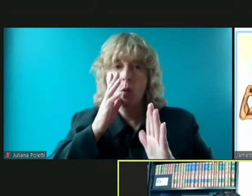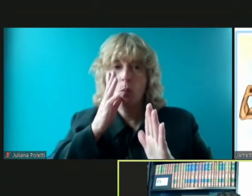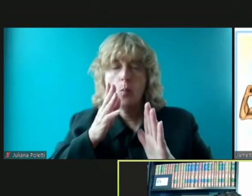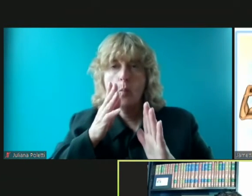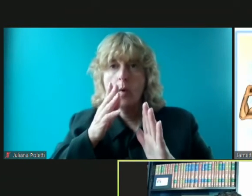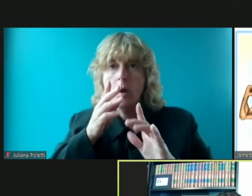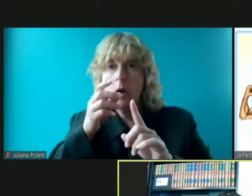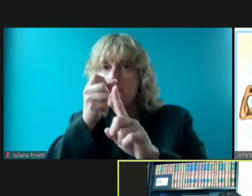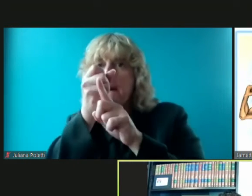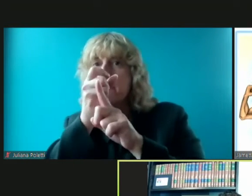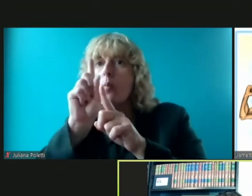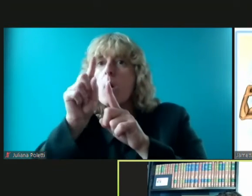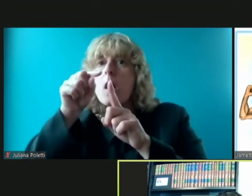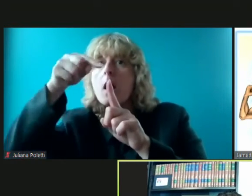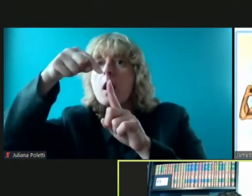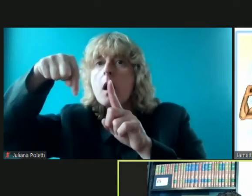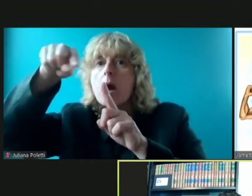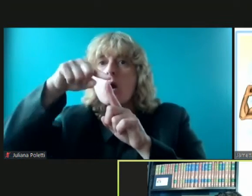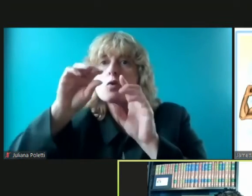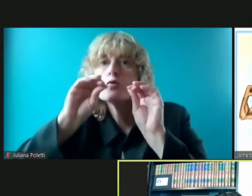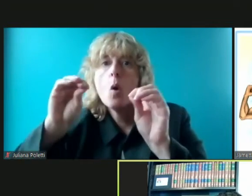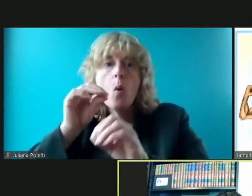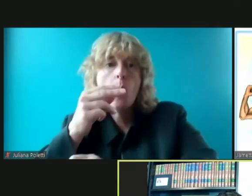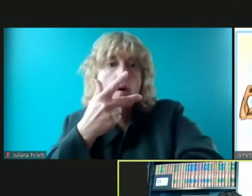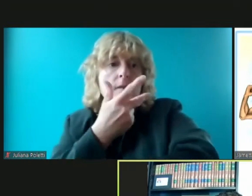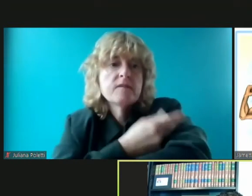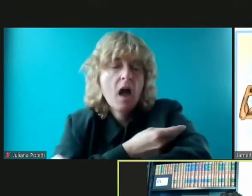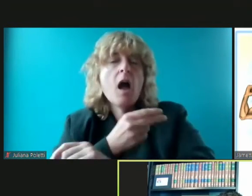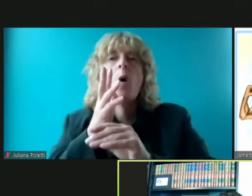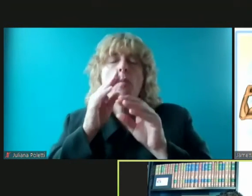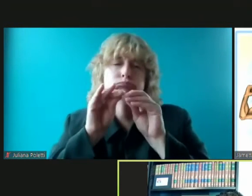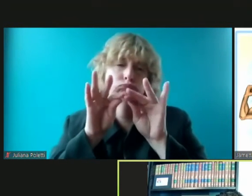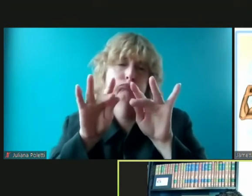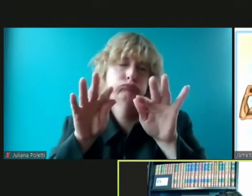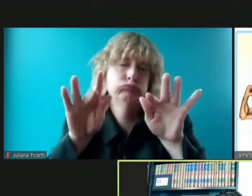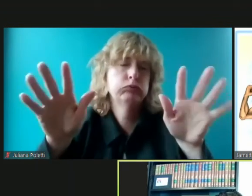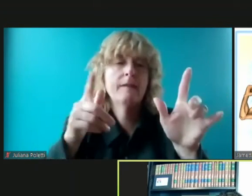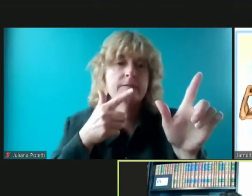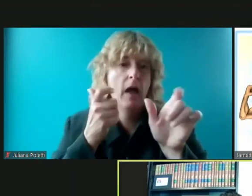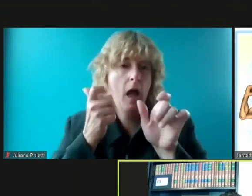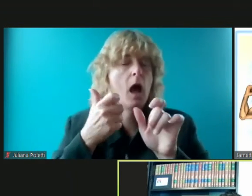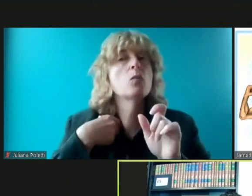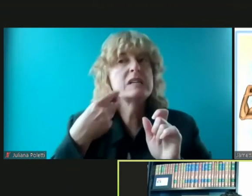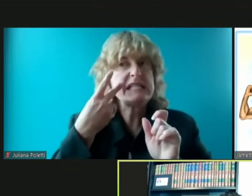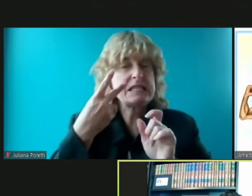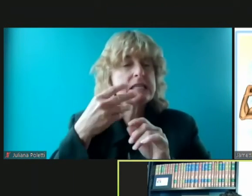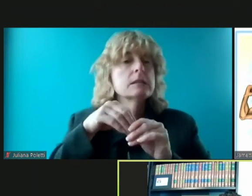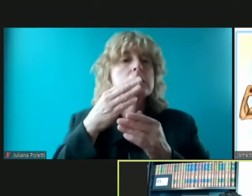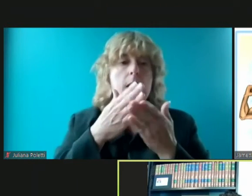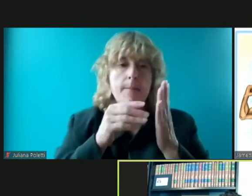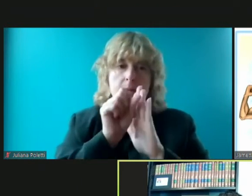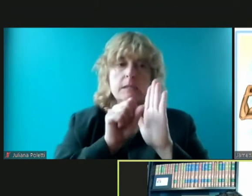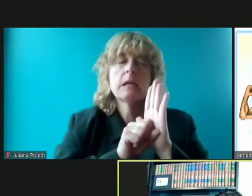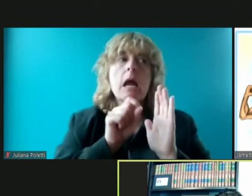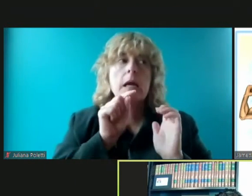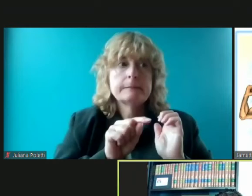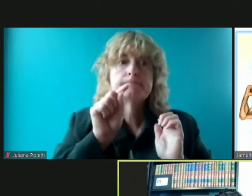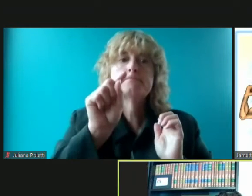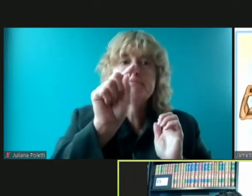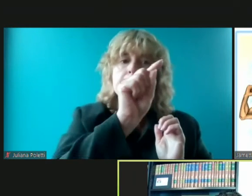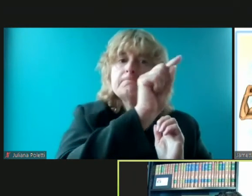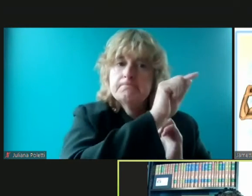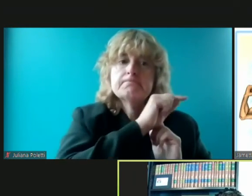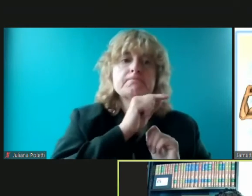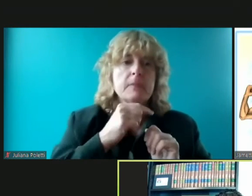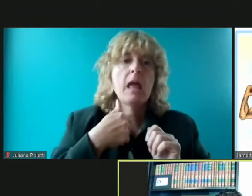causes havoc there and we're already seeing that in some of the states that have low vaccination rates so please get a vaccine it